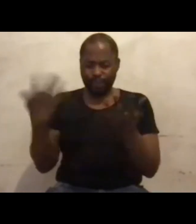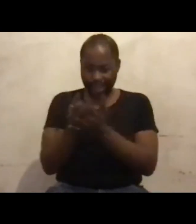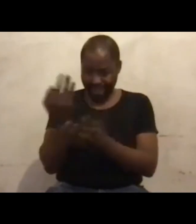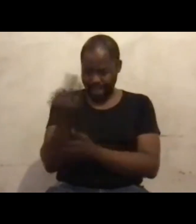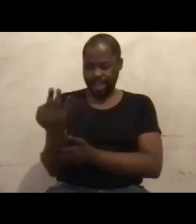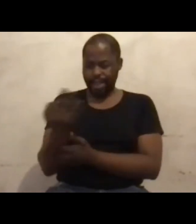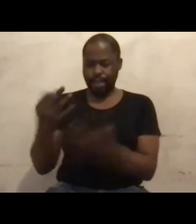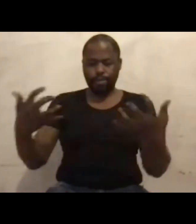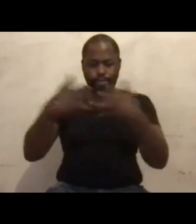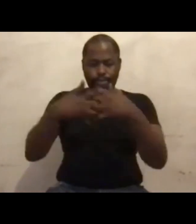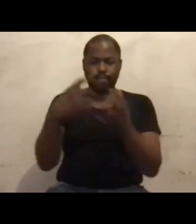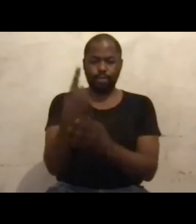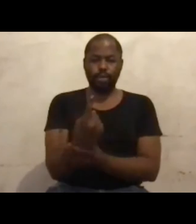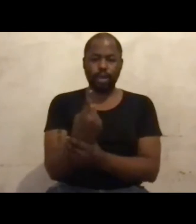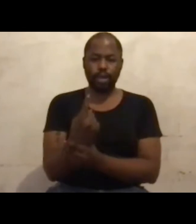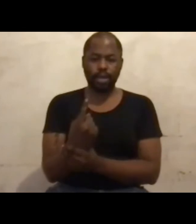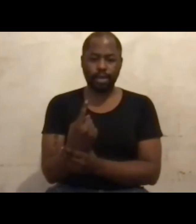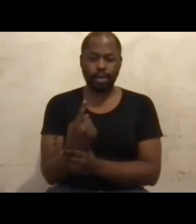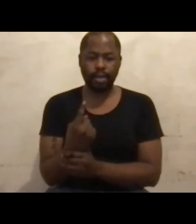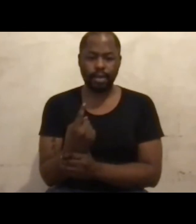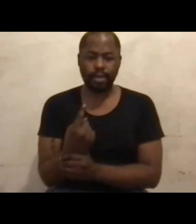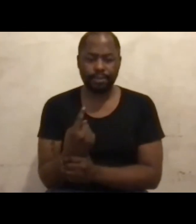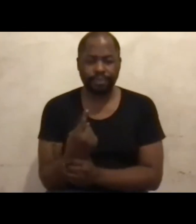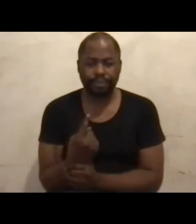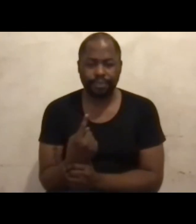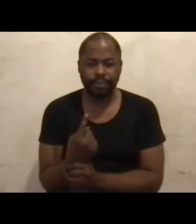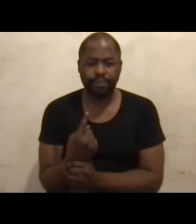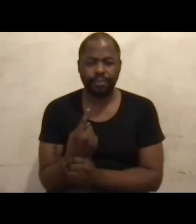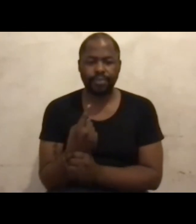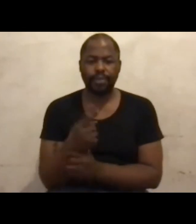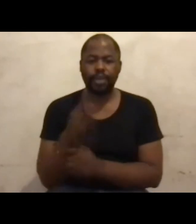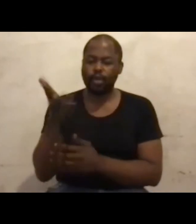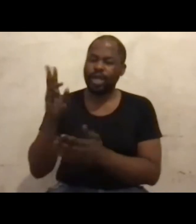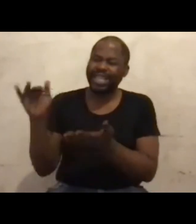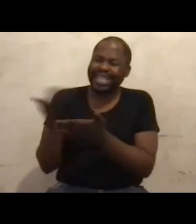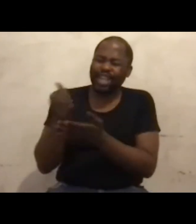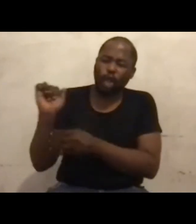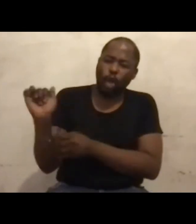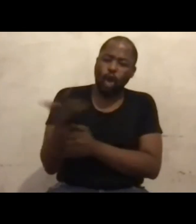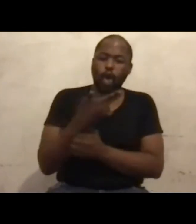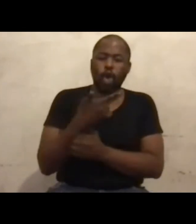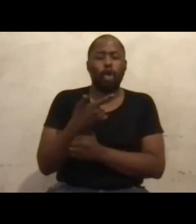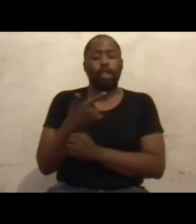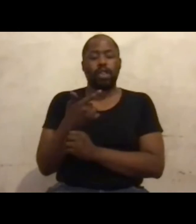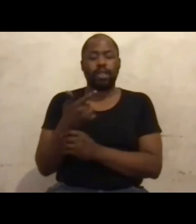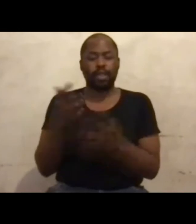have, I am at the 40th Anniversary Issei, which takes all of this and bundles it together into the philosophy of